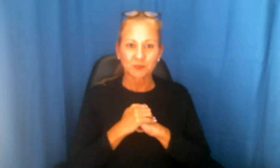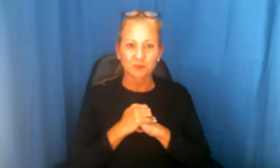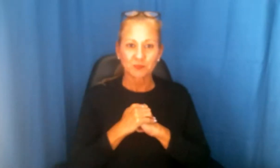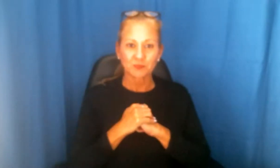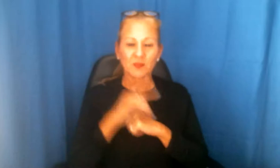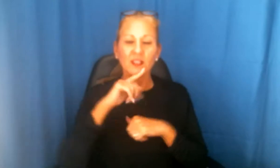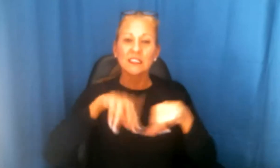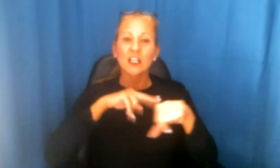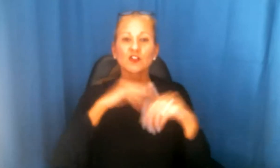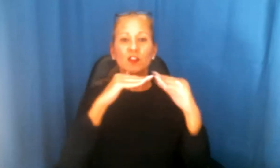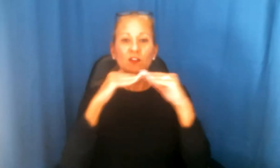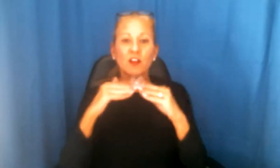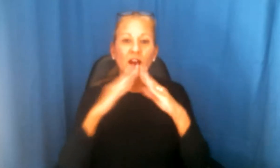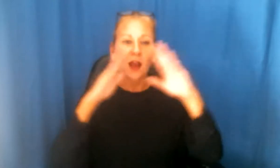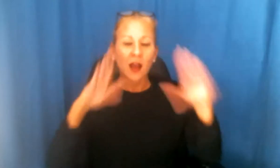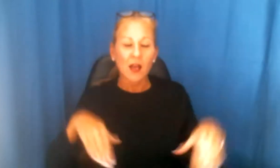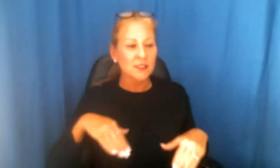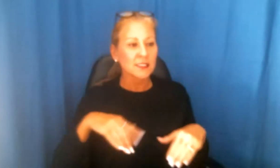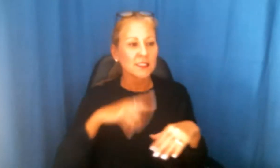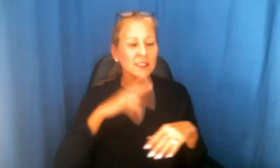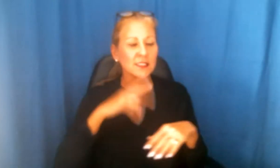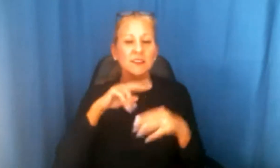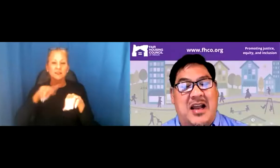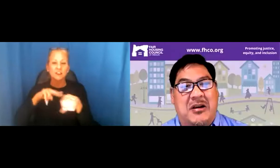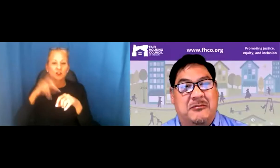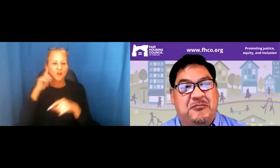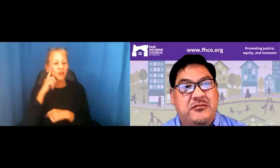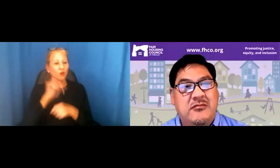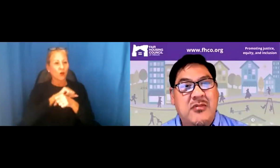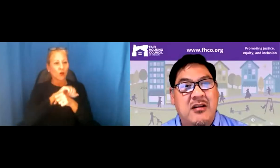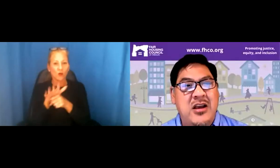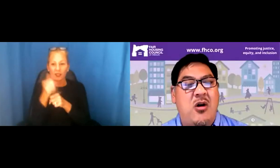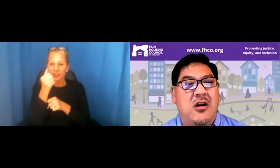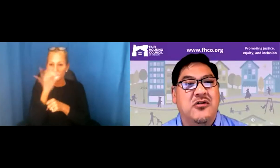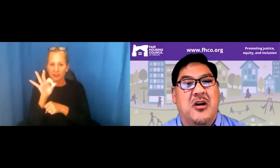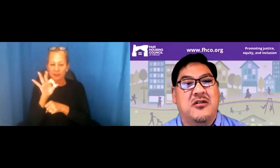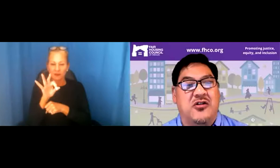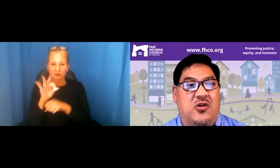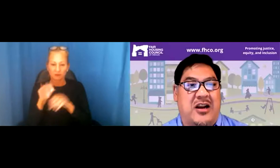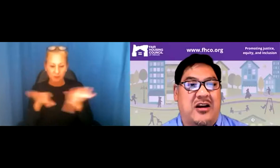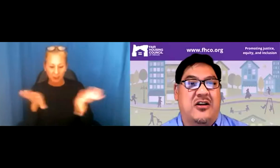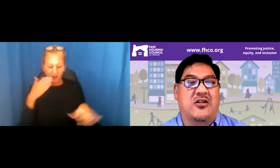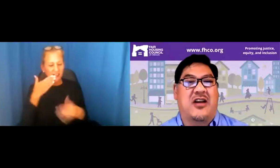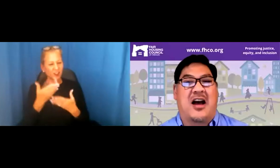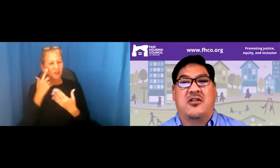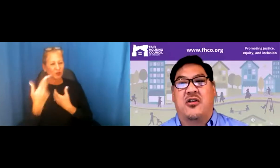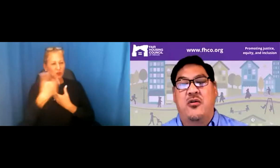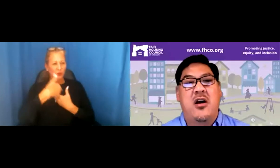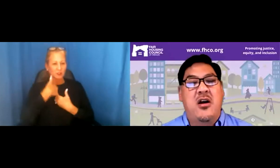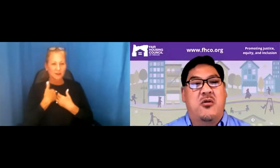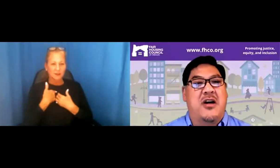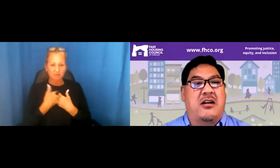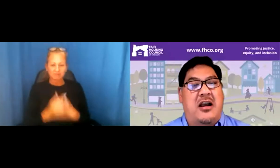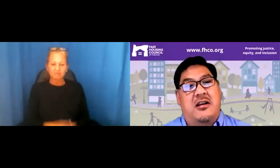the fair housing implications of the COVID-19 pandemic. Thank you all joining us here this afternoon.